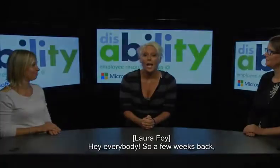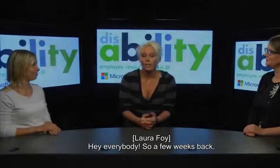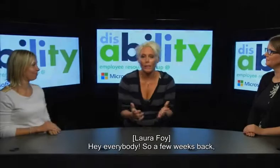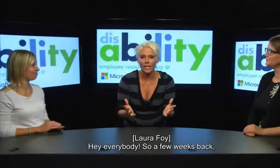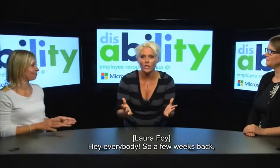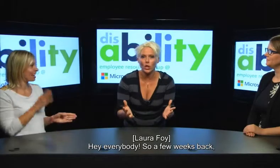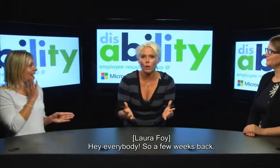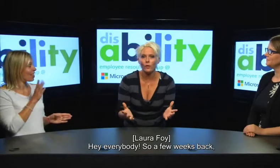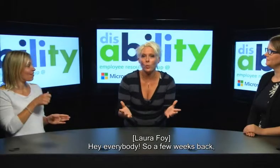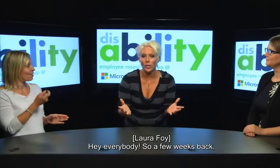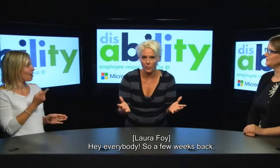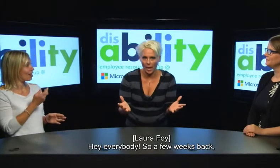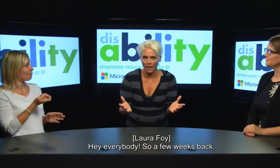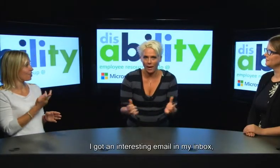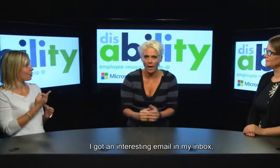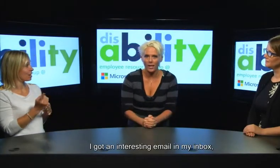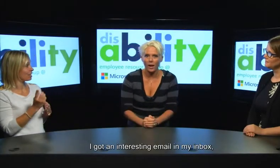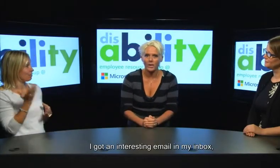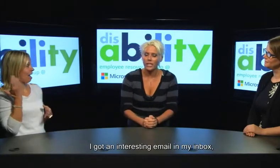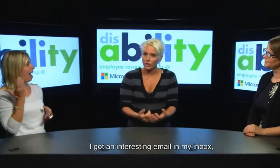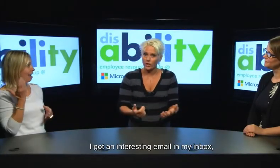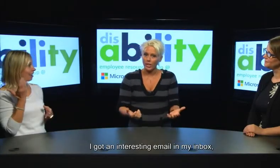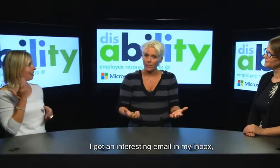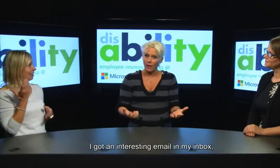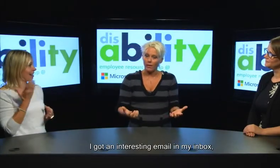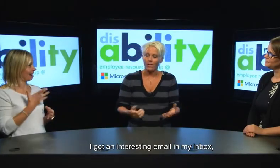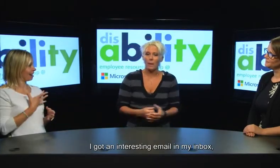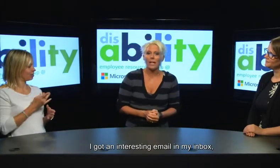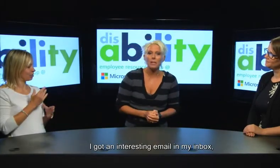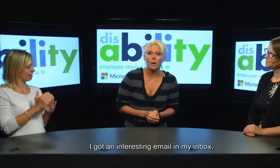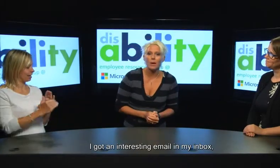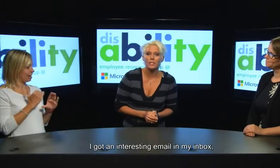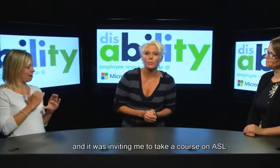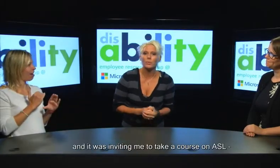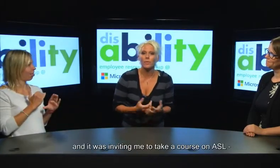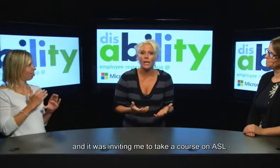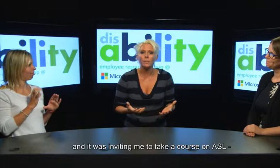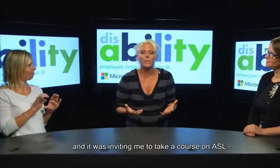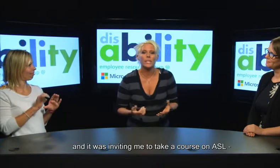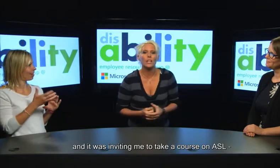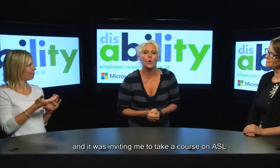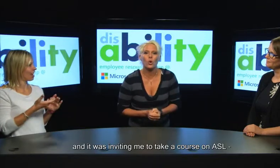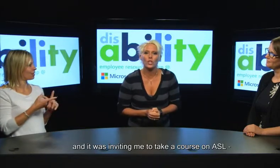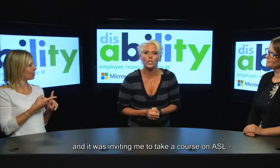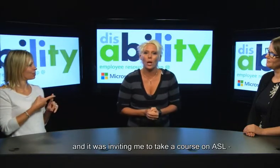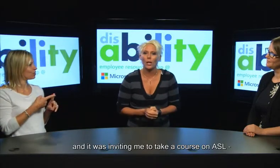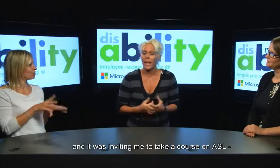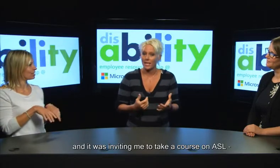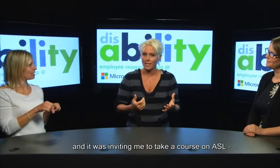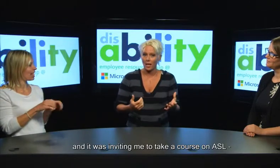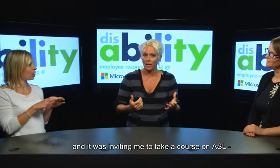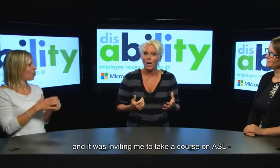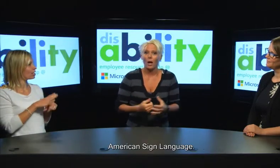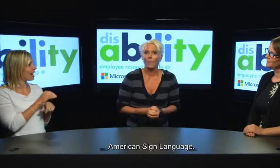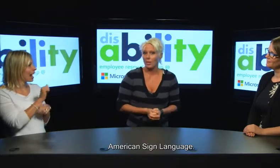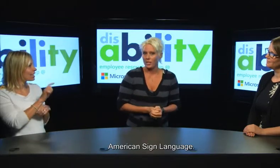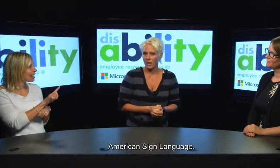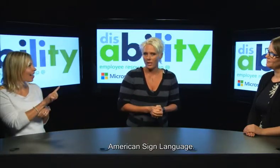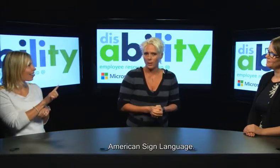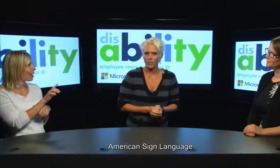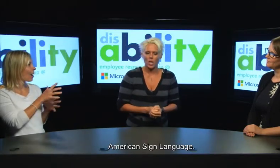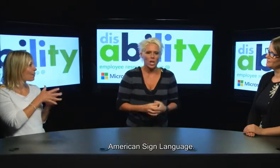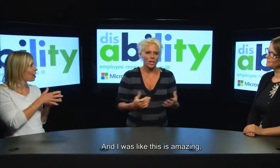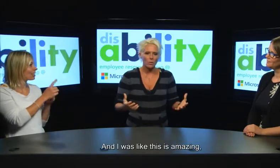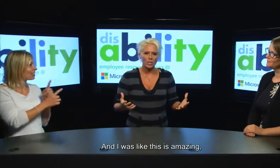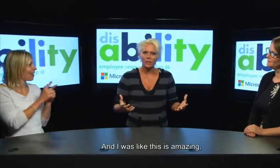Hey everybody, so a few weeks back I got an interesting email in my inbox and it was inviting me to take a course on ASL American